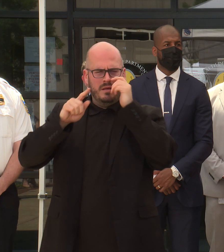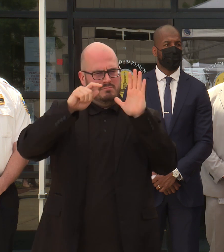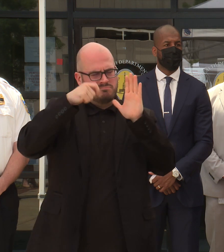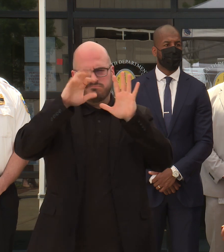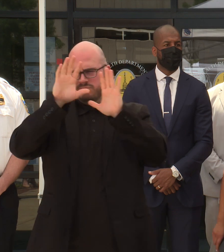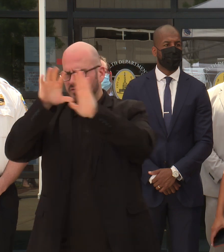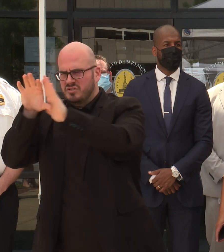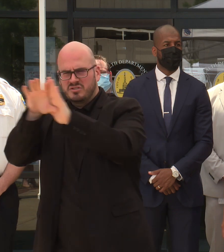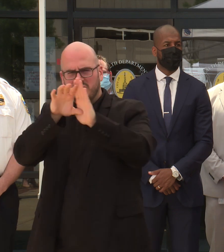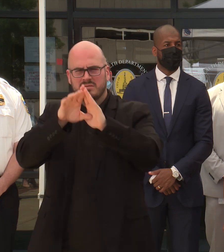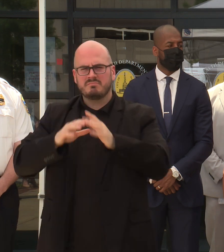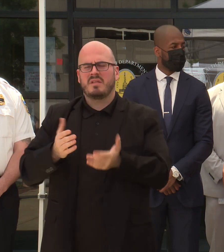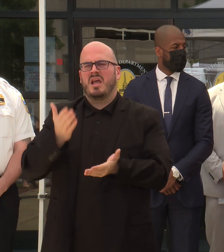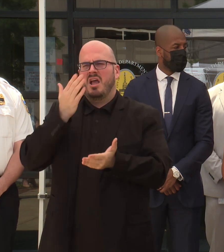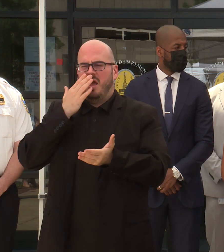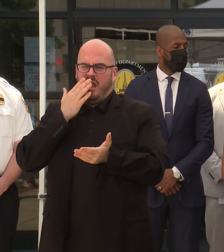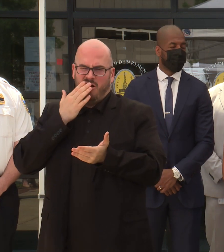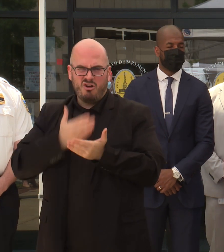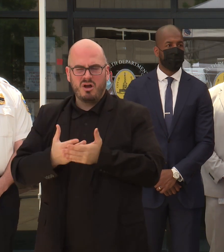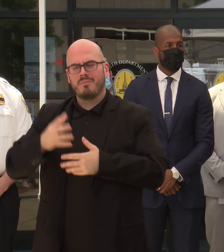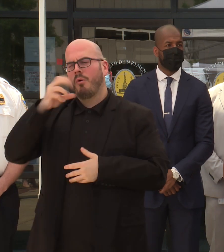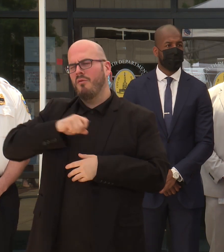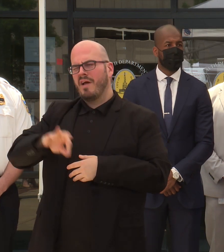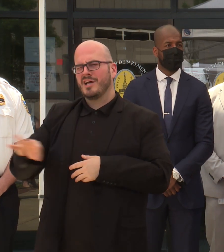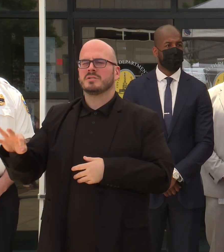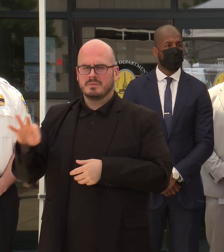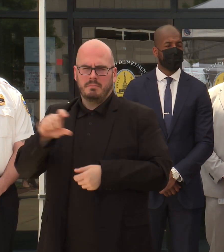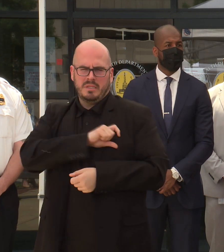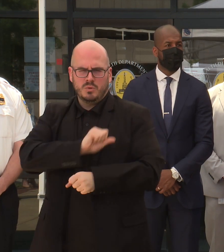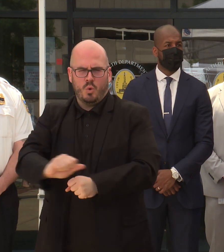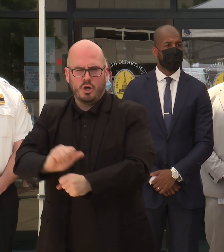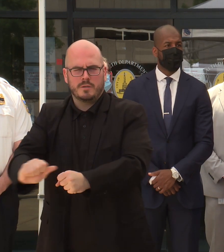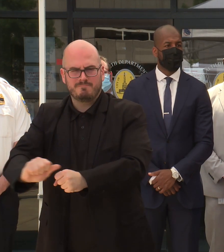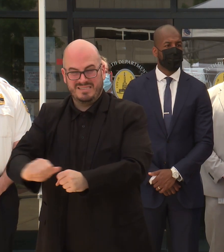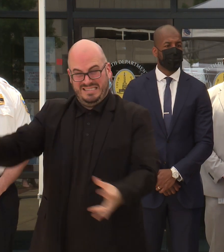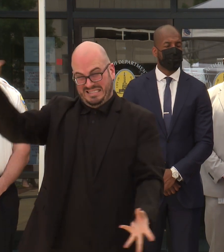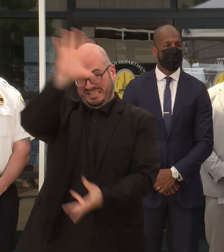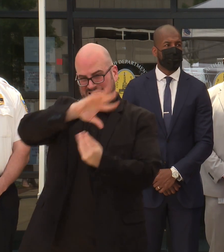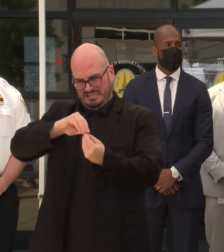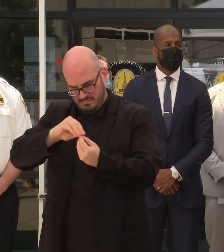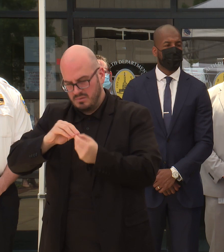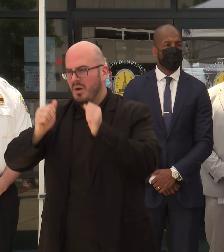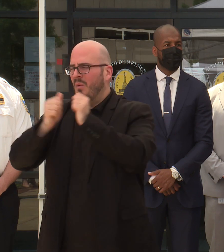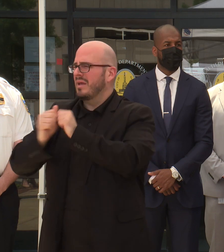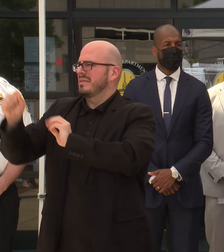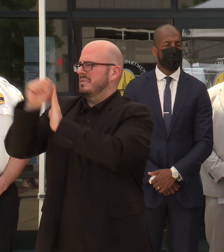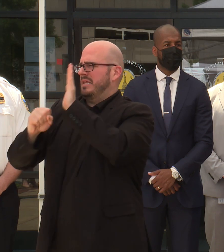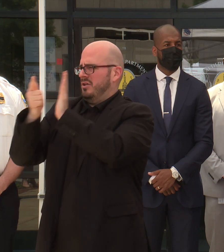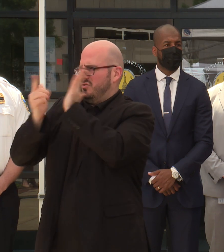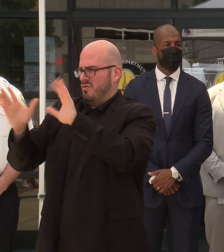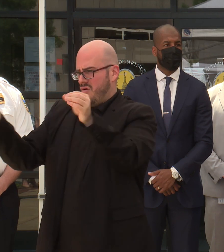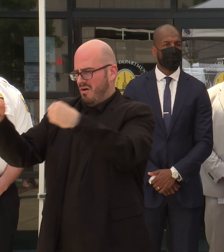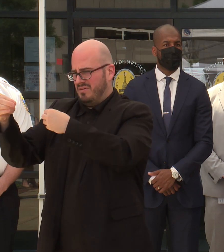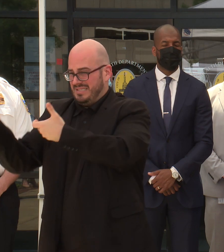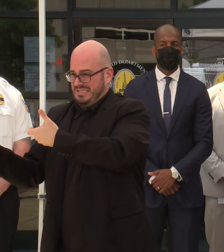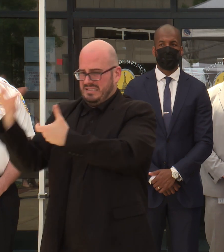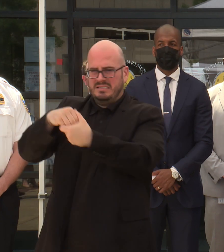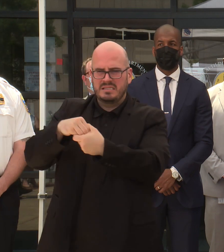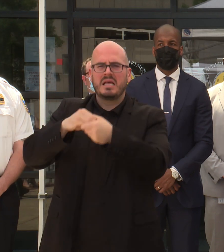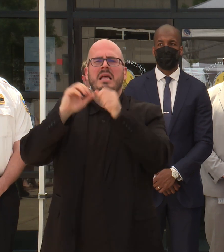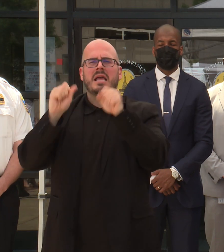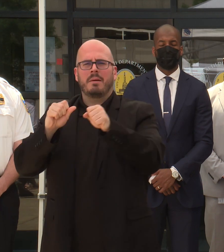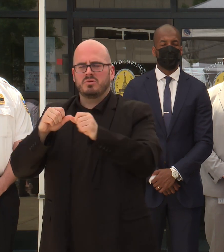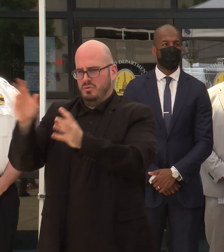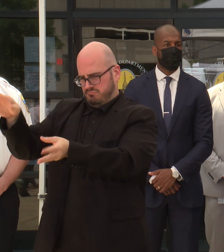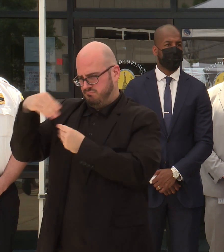just good old-fashioned detective work. With this information and in collaboration with the state's attorney's office, we were able to attain an